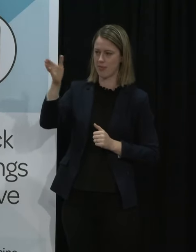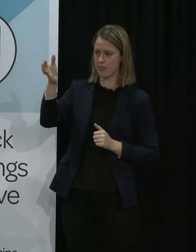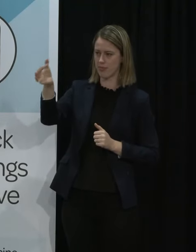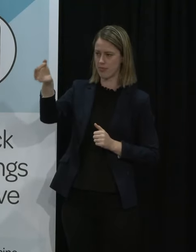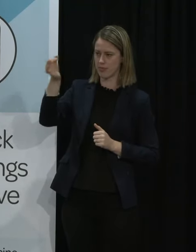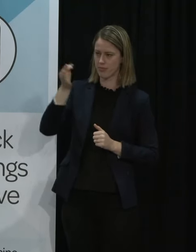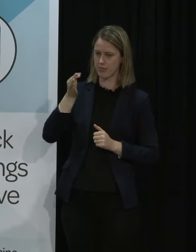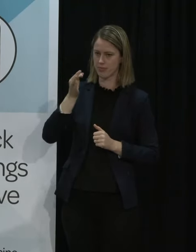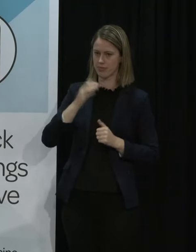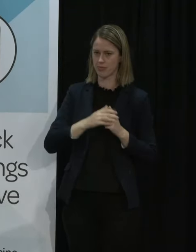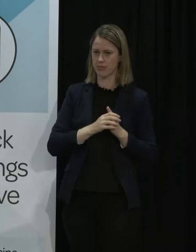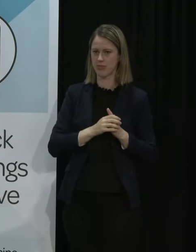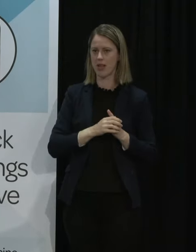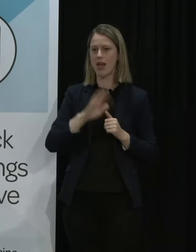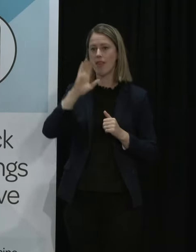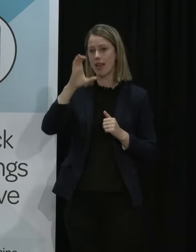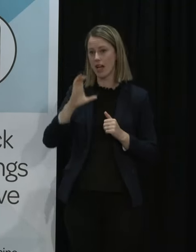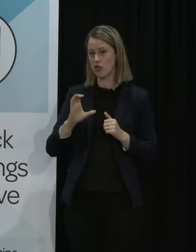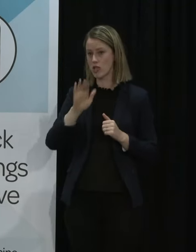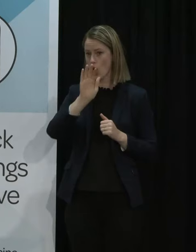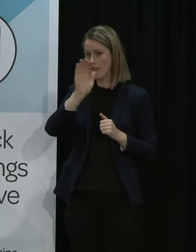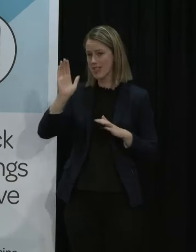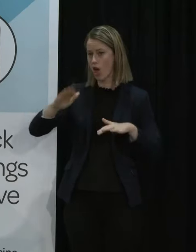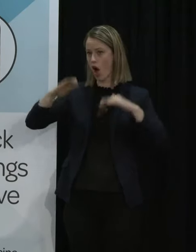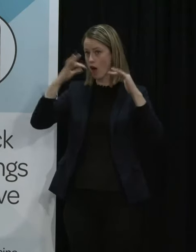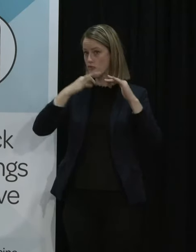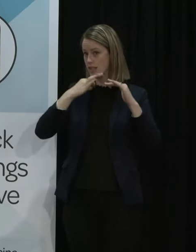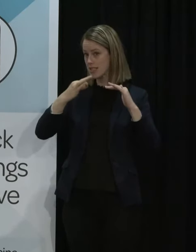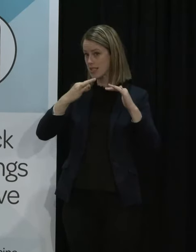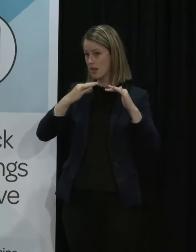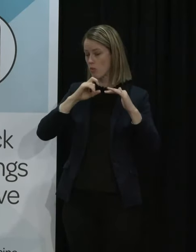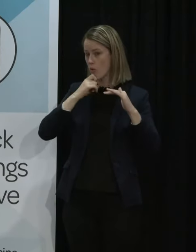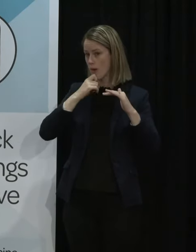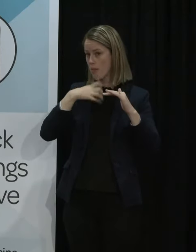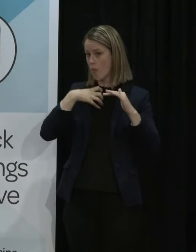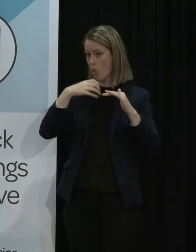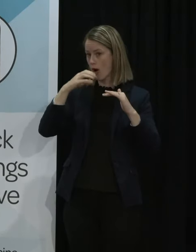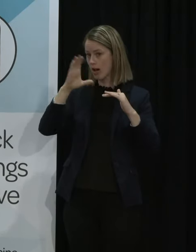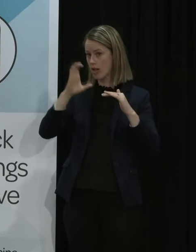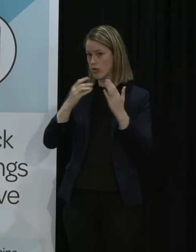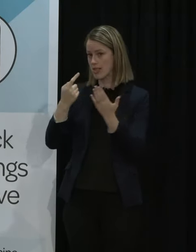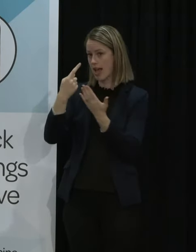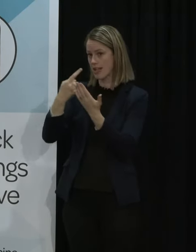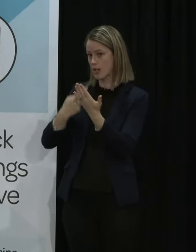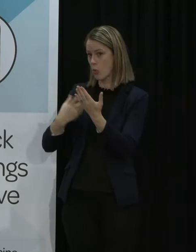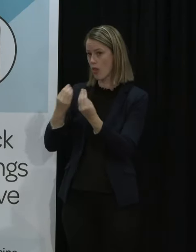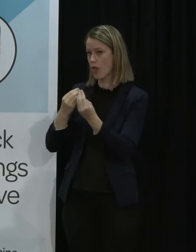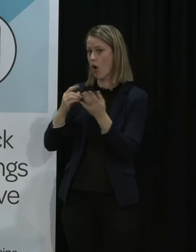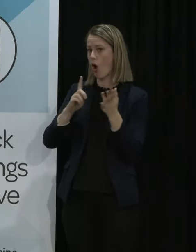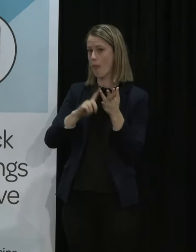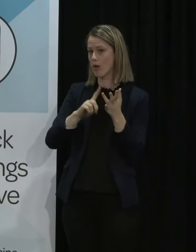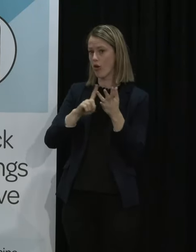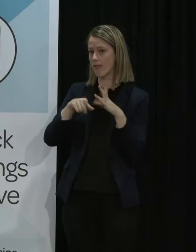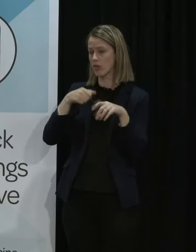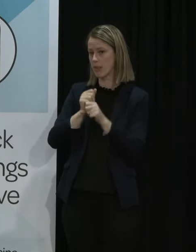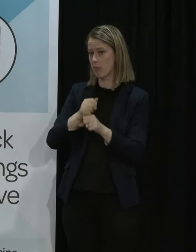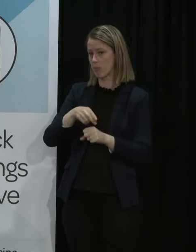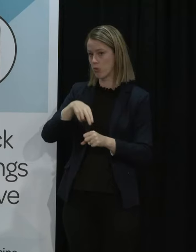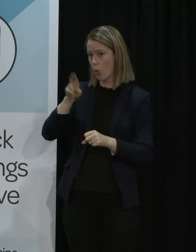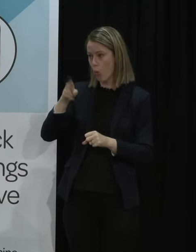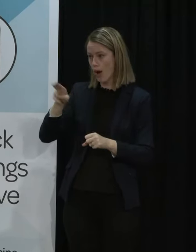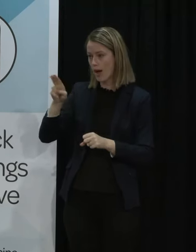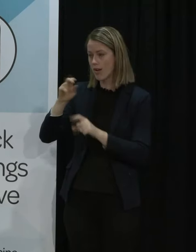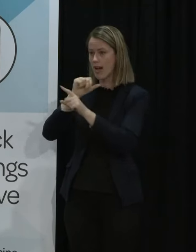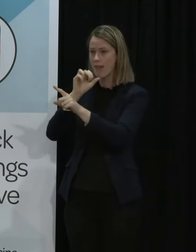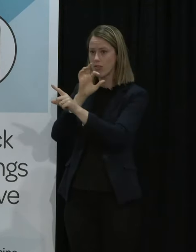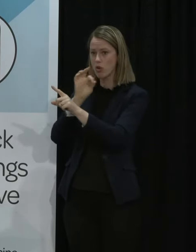terms of the very high-risk countries yeah are you adding more of the countries with Omicron into that so for example Norway and if